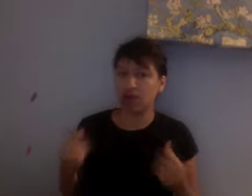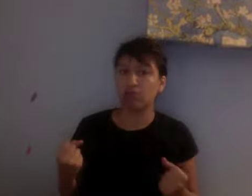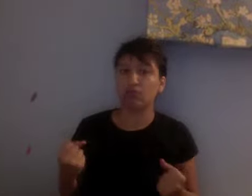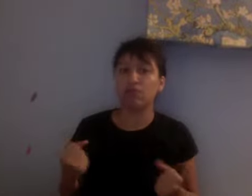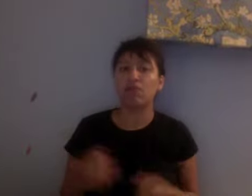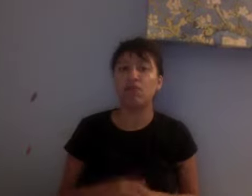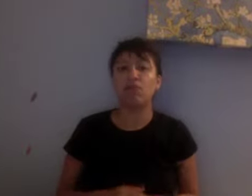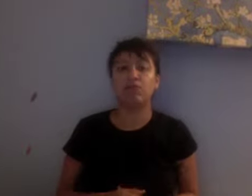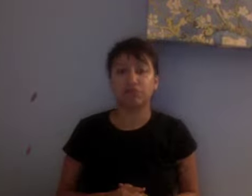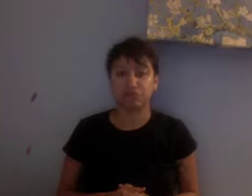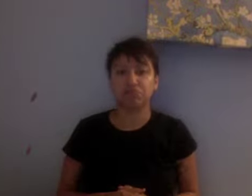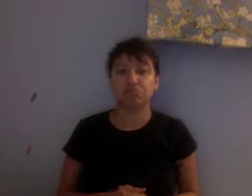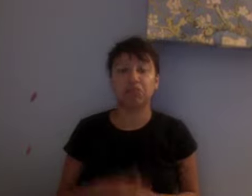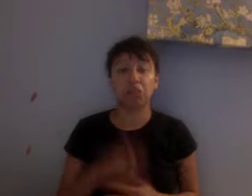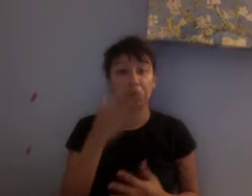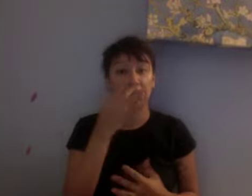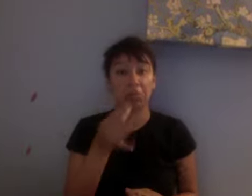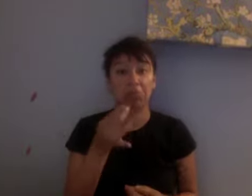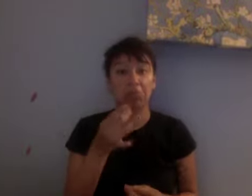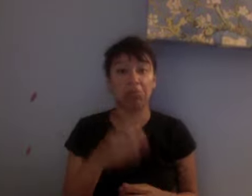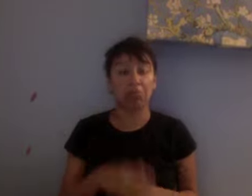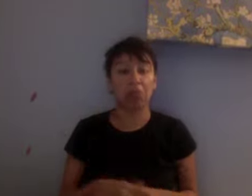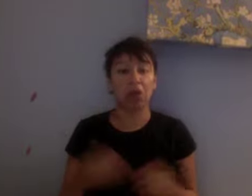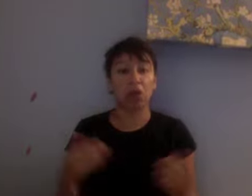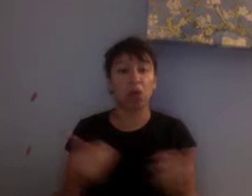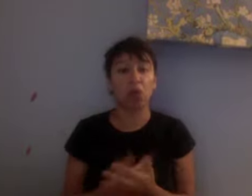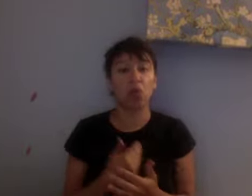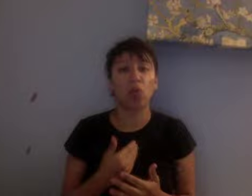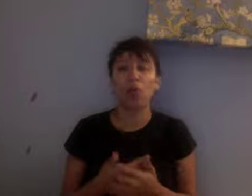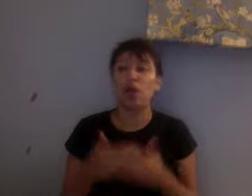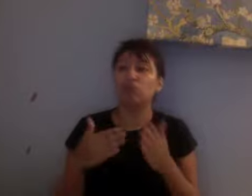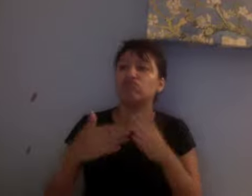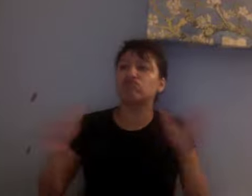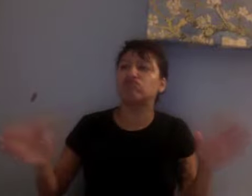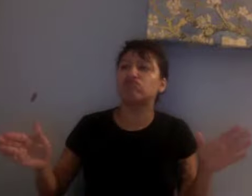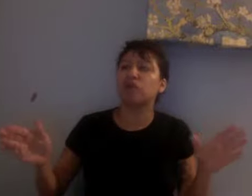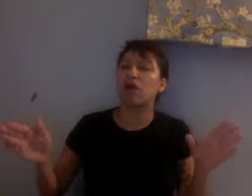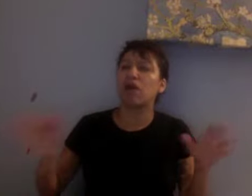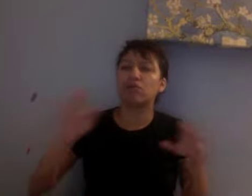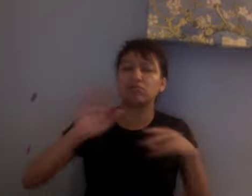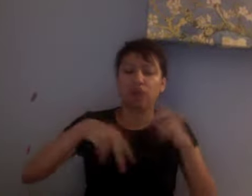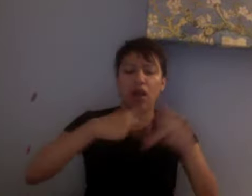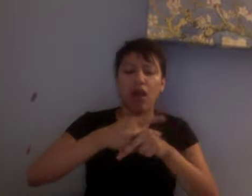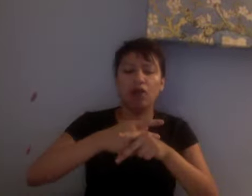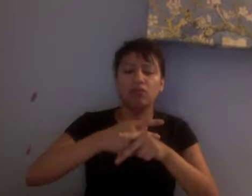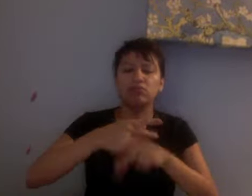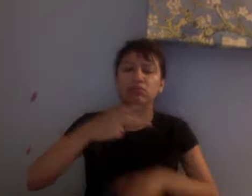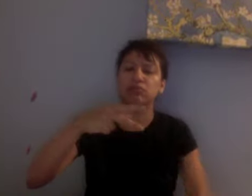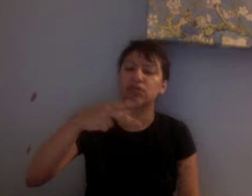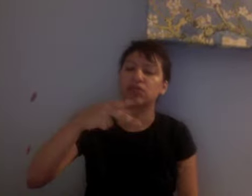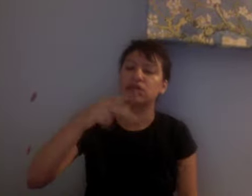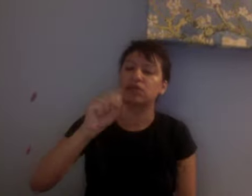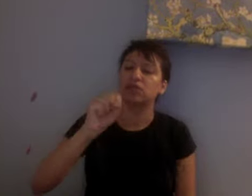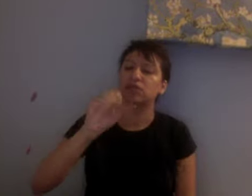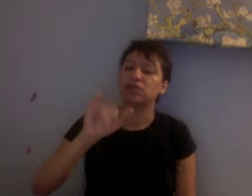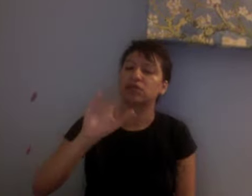not new, but newer field of psychology. And people are studying this in